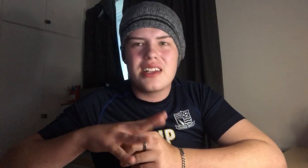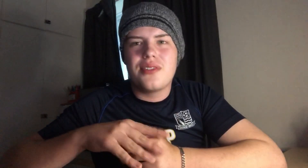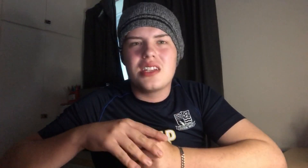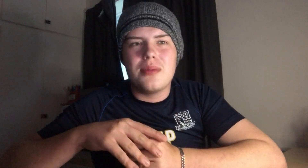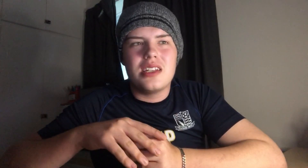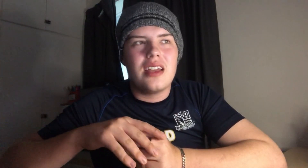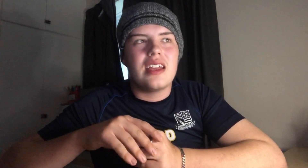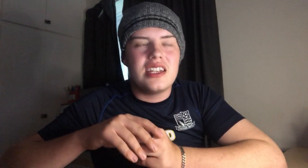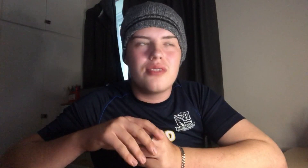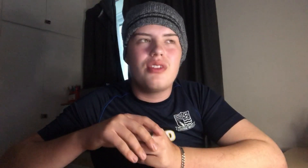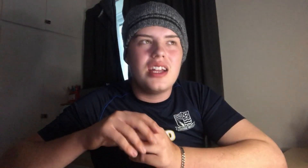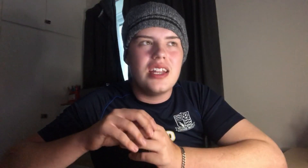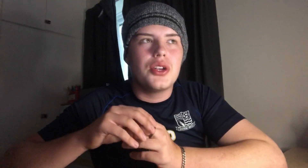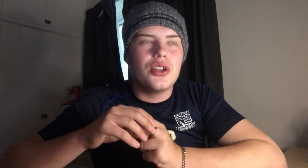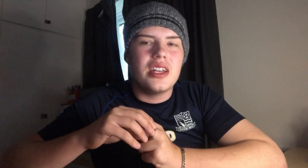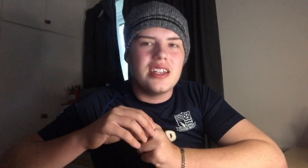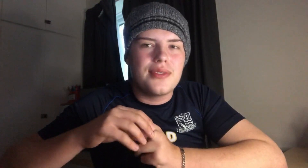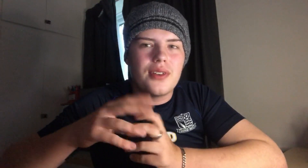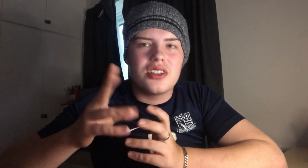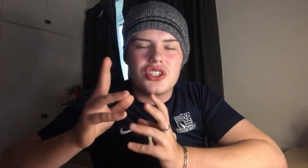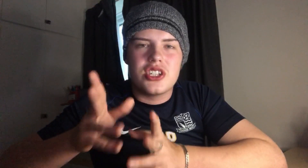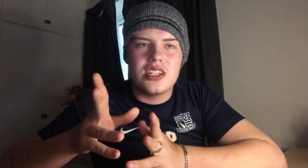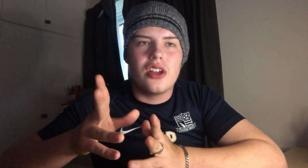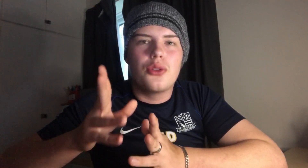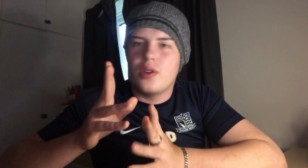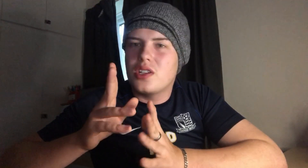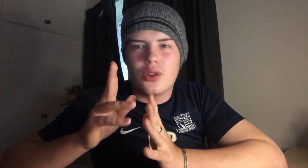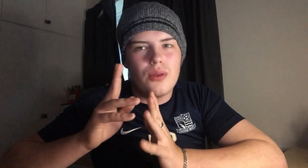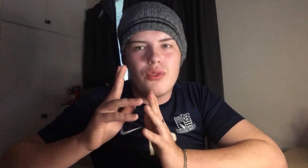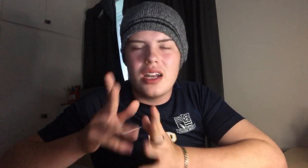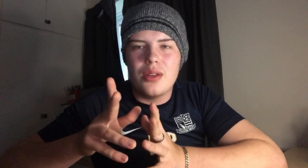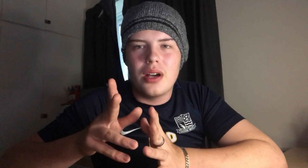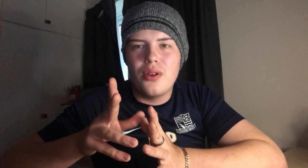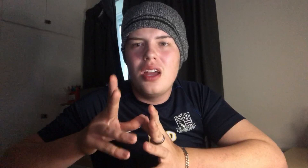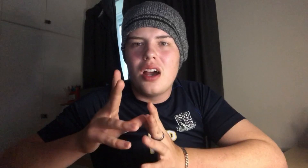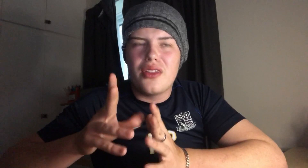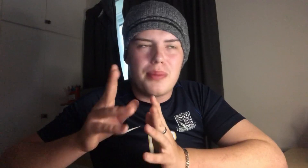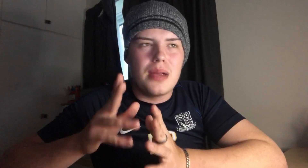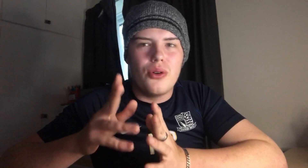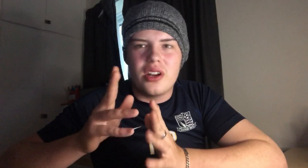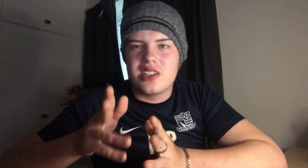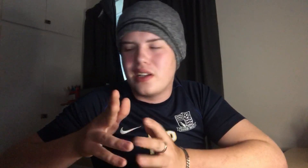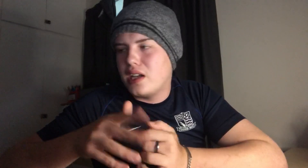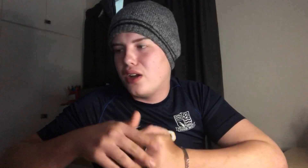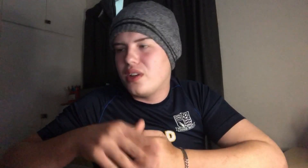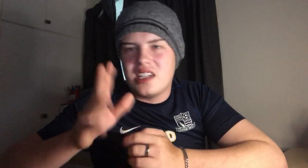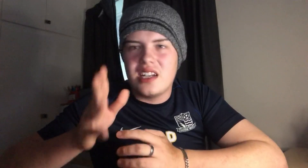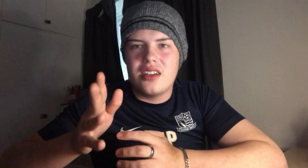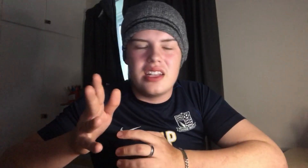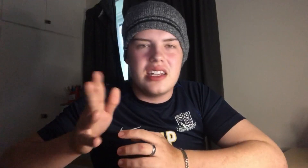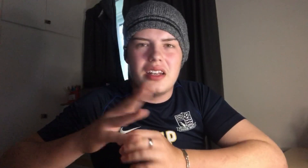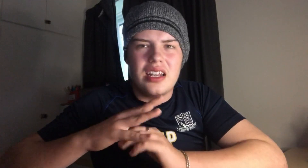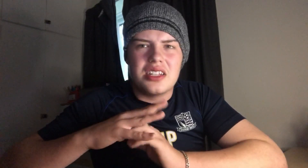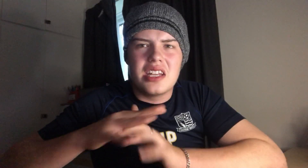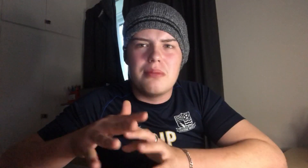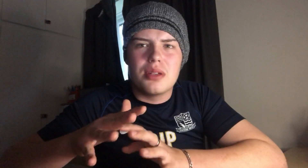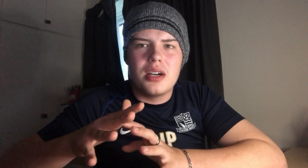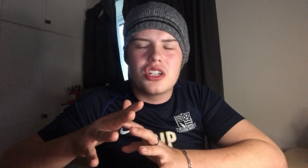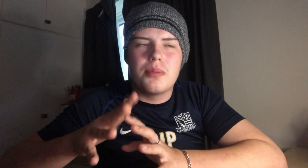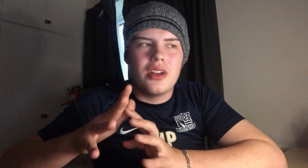as for Timmy Dieng, he did really good in his first season. I thought he took on really well. Other people are going to say, no, he didn't. He didn't lead the team too much. But